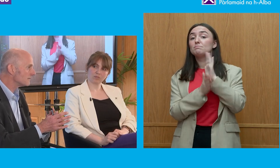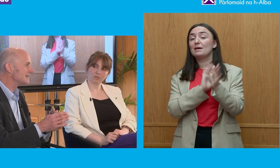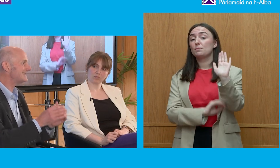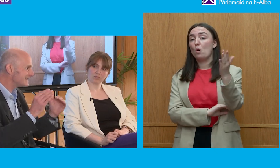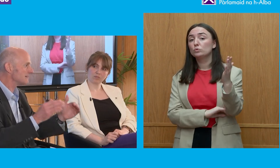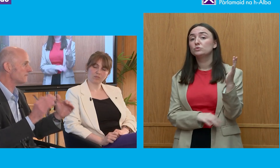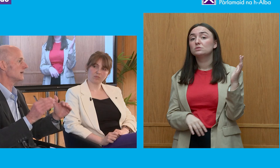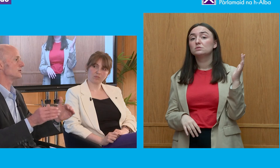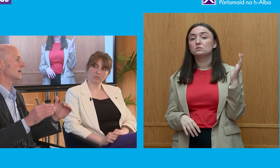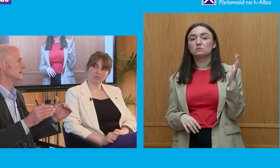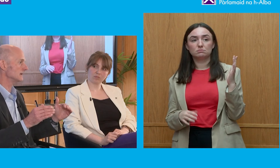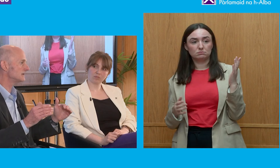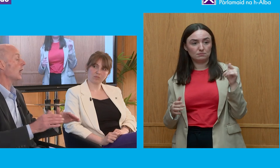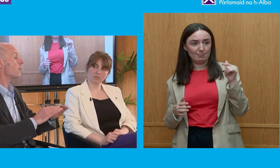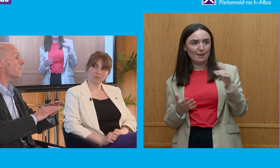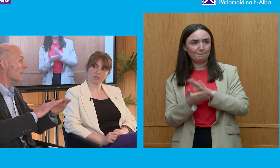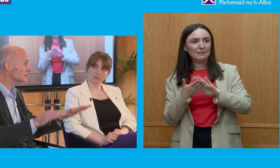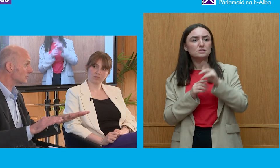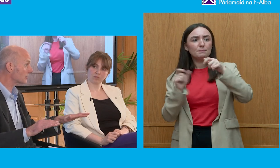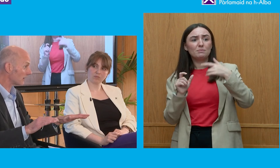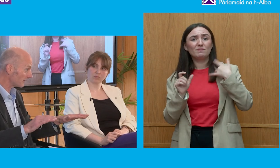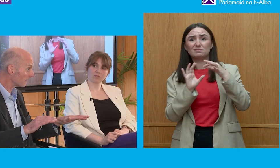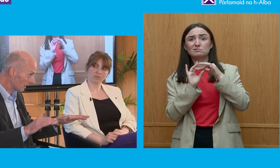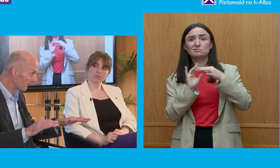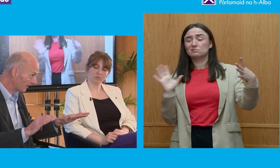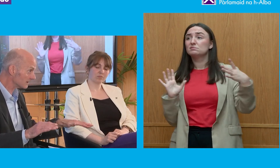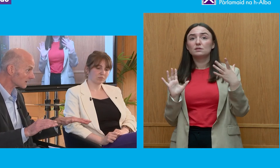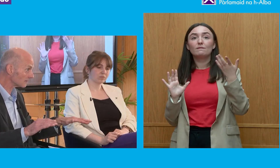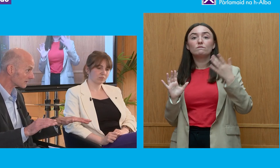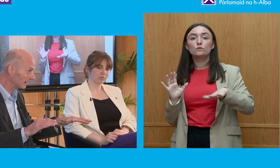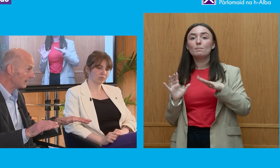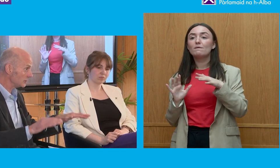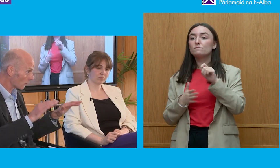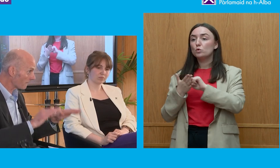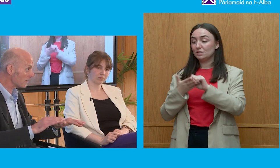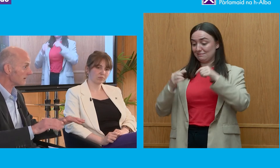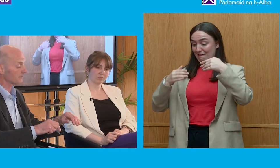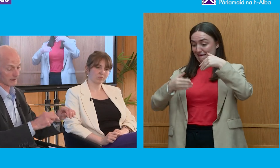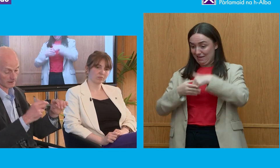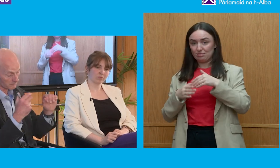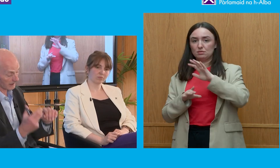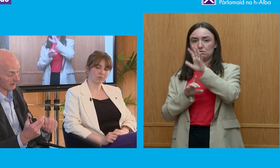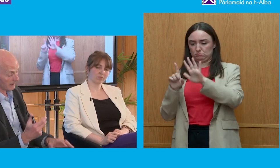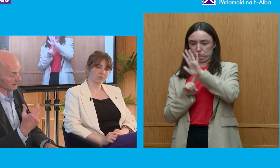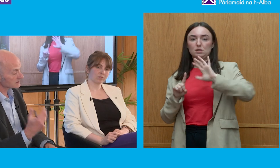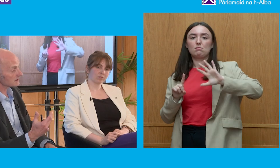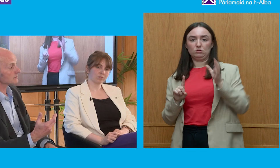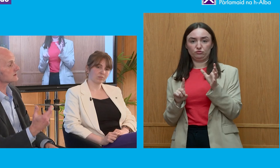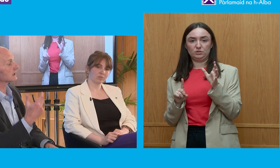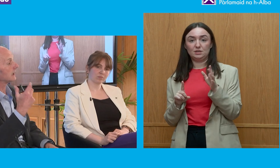effectively disenfranchises the vast majority of voters in this country your vote if you're in a